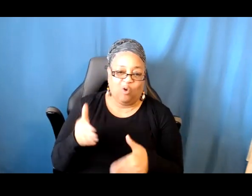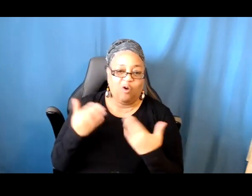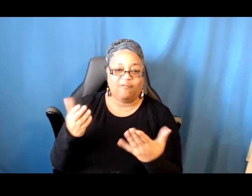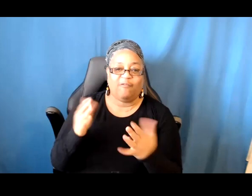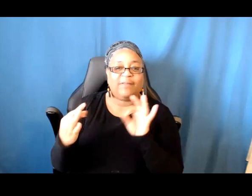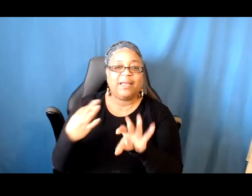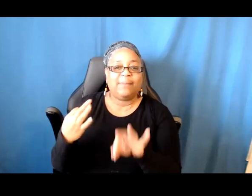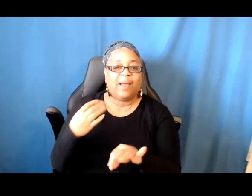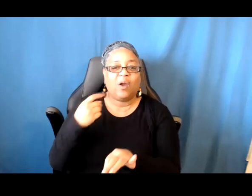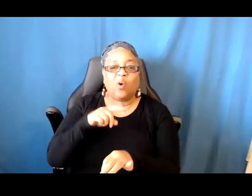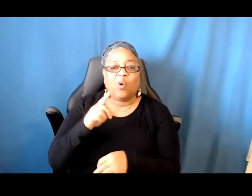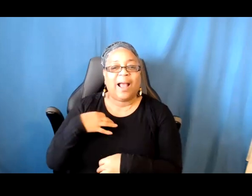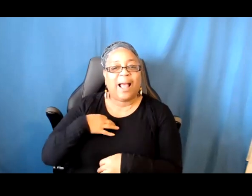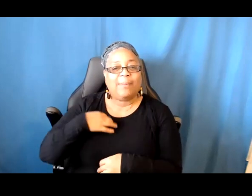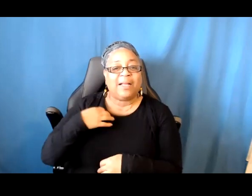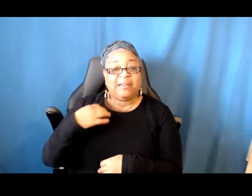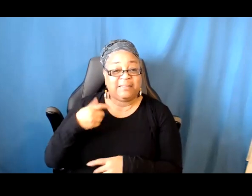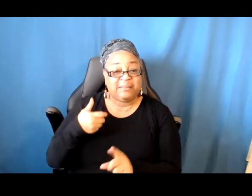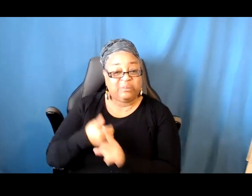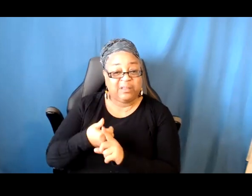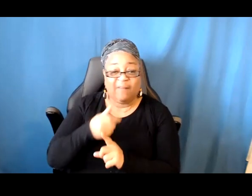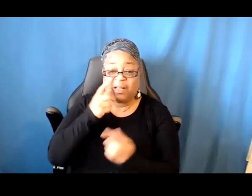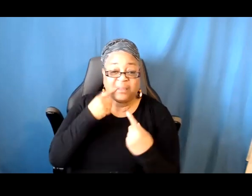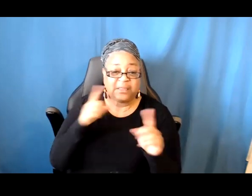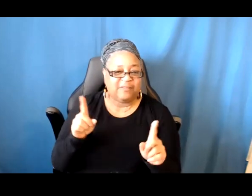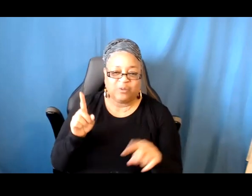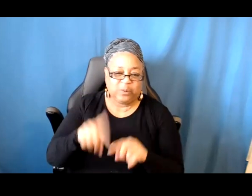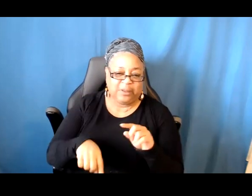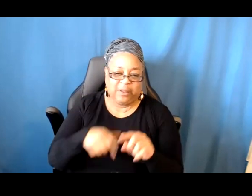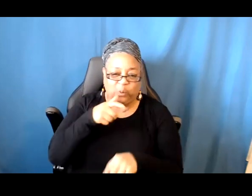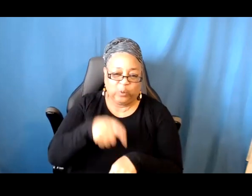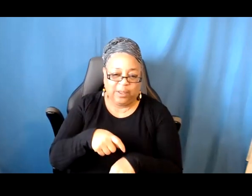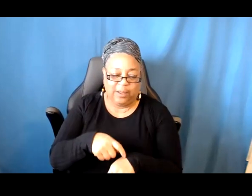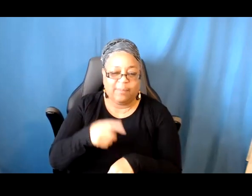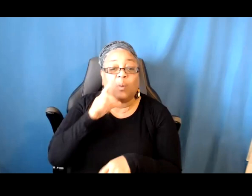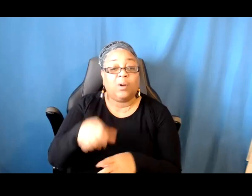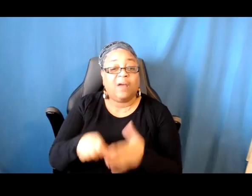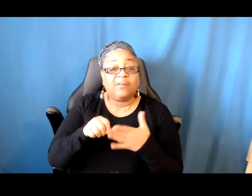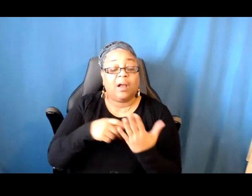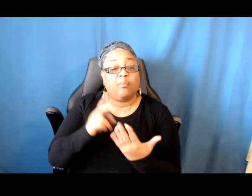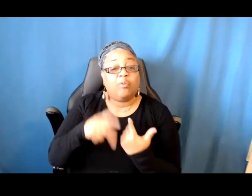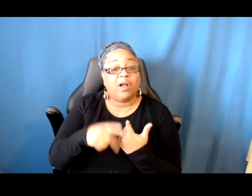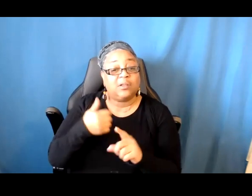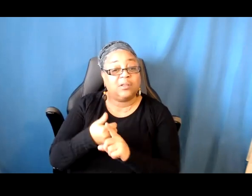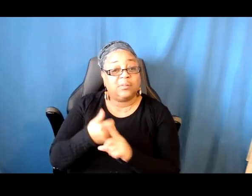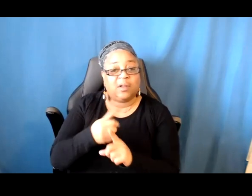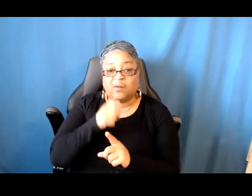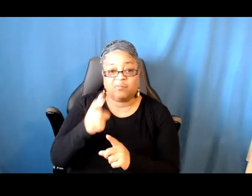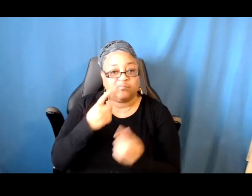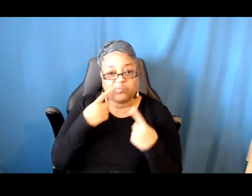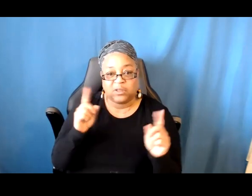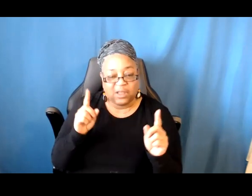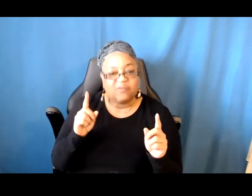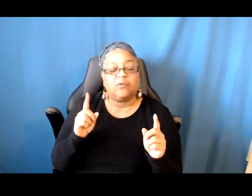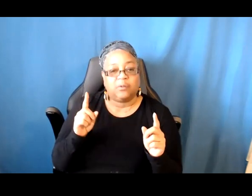That said, I really want to emphasize that projects that weren't successful one year have been successful in